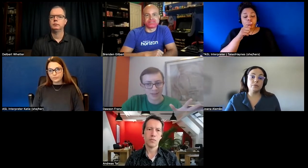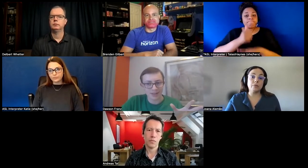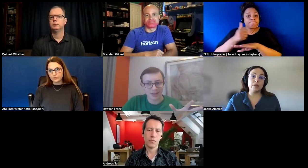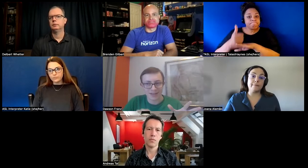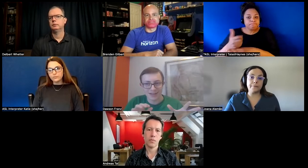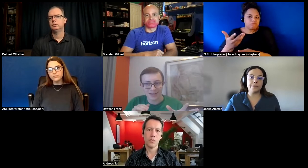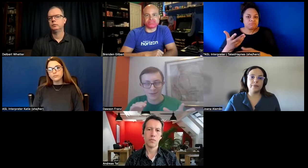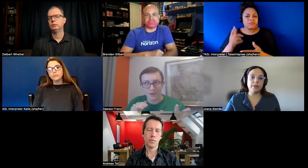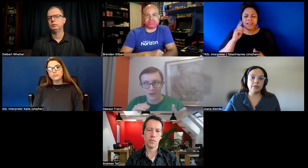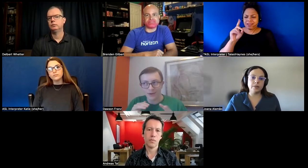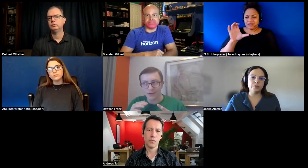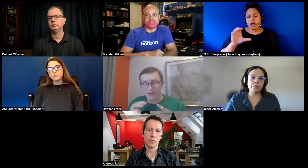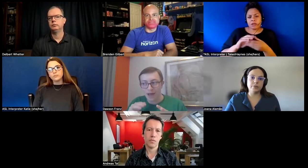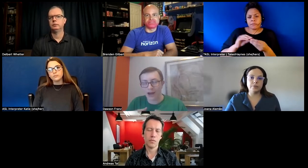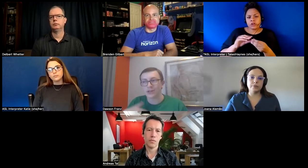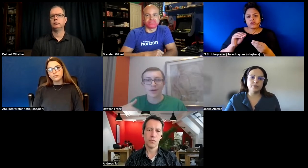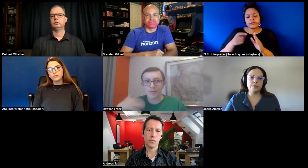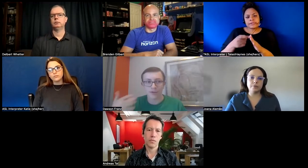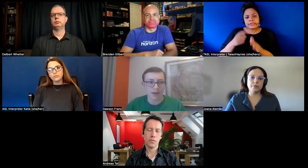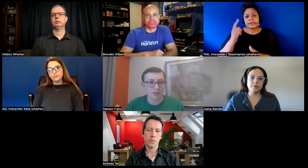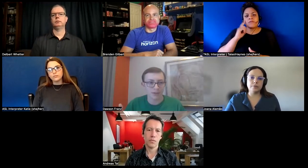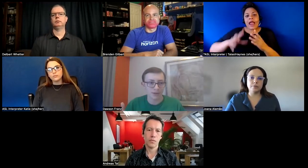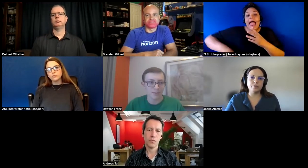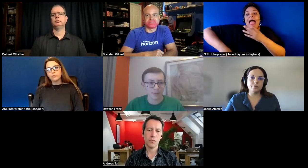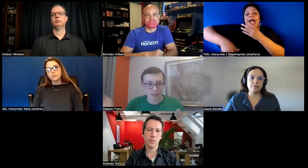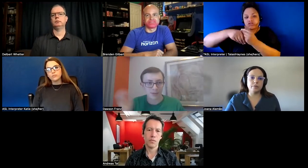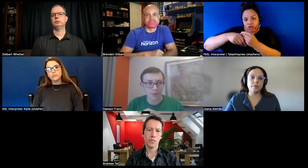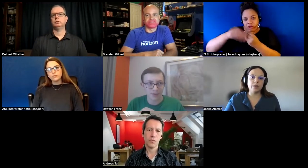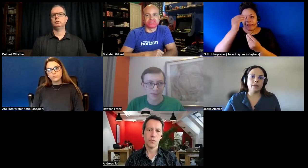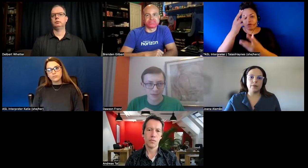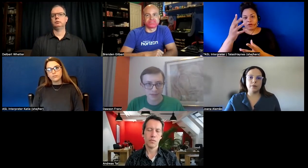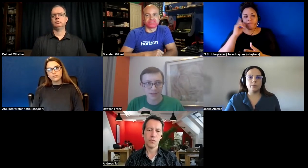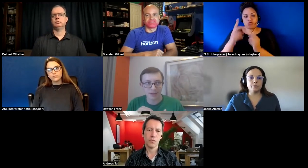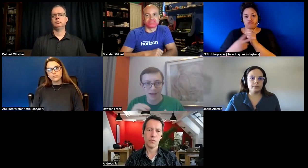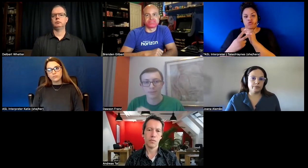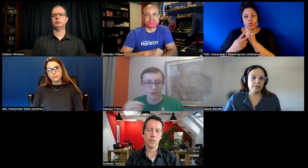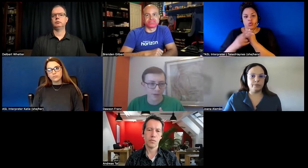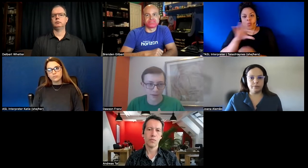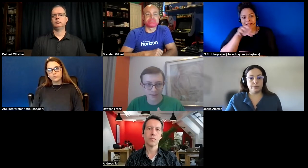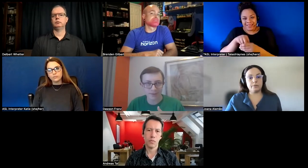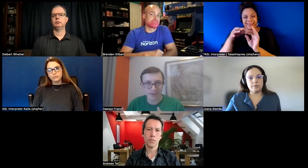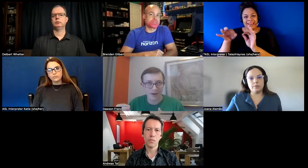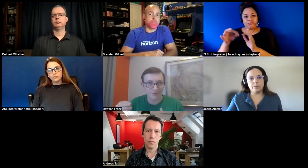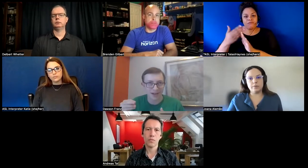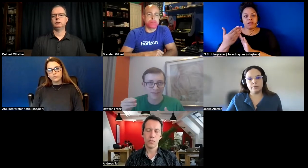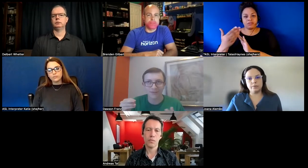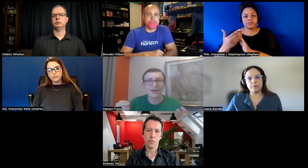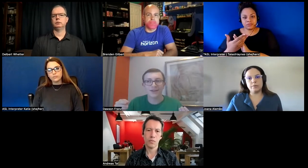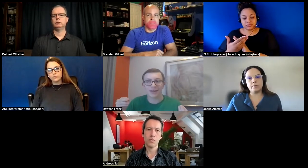the need for extra information um to be stored within these like captioning files because you have to have like